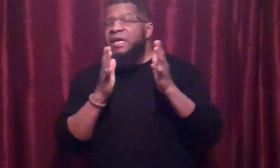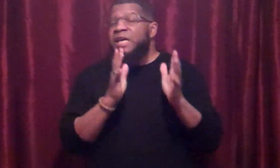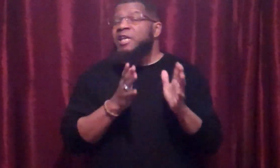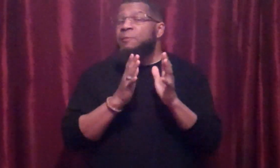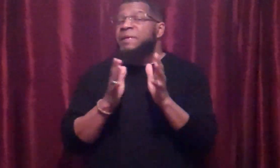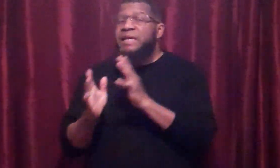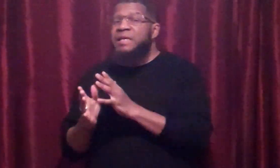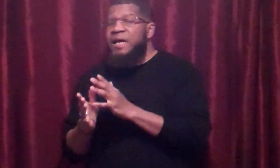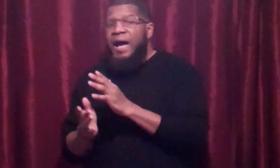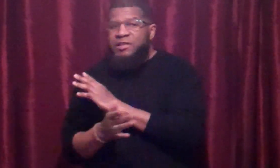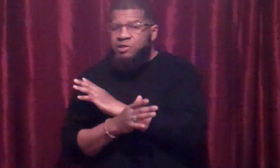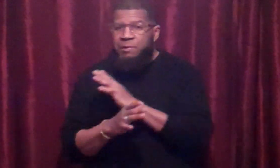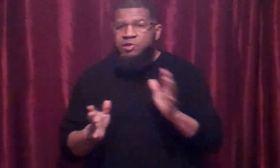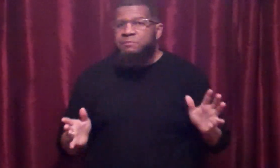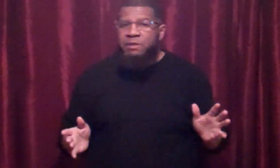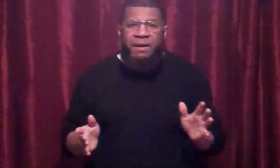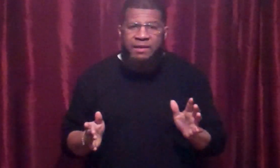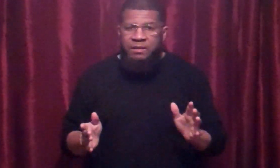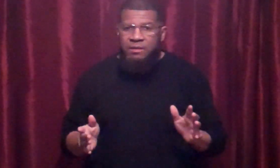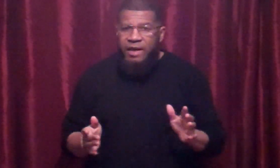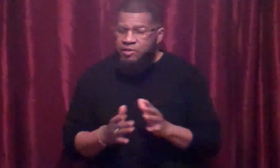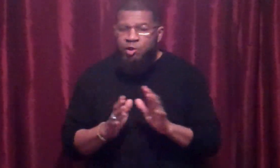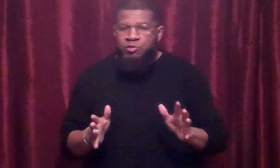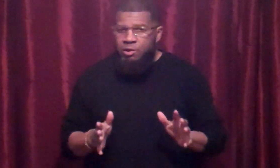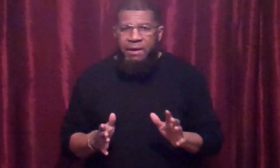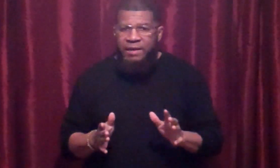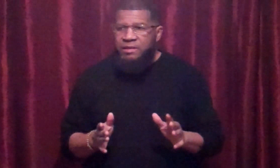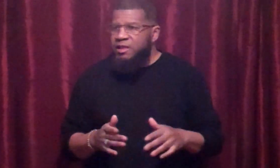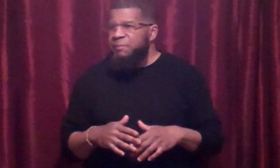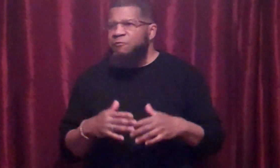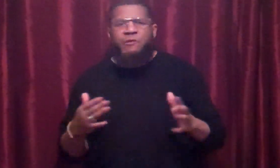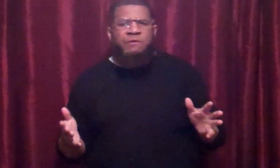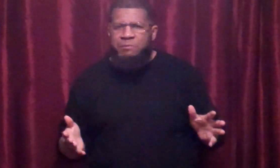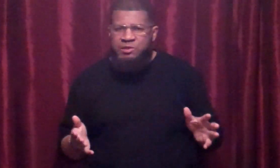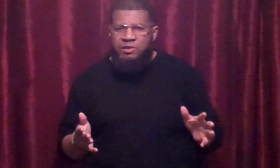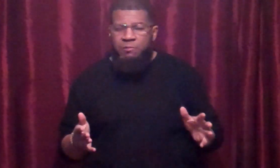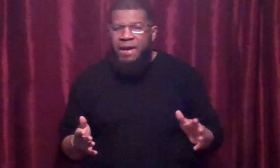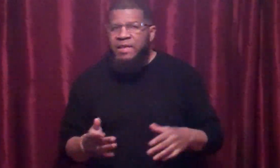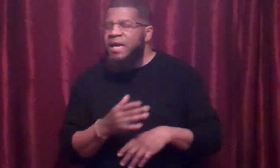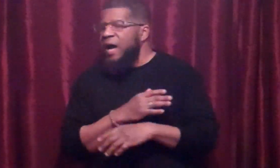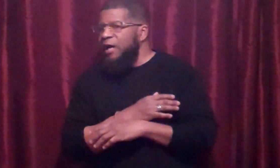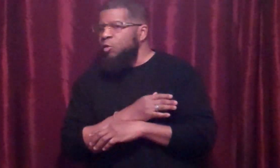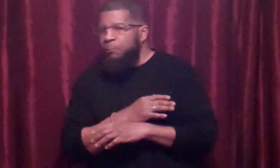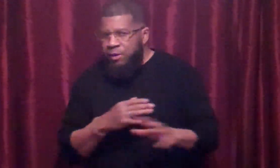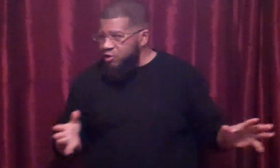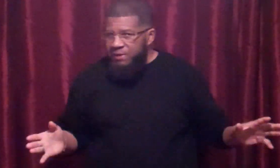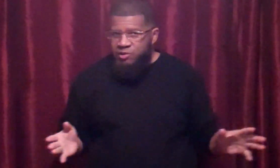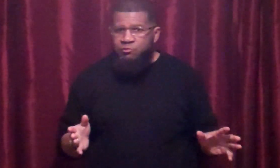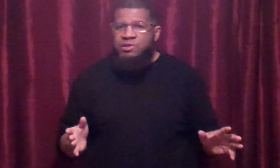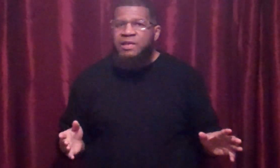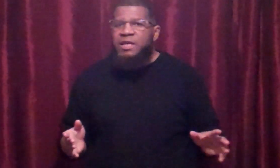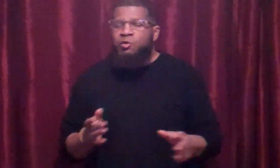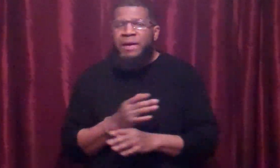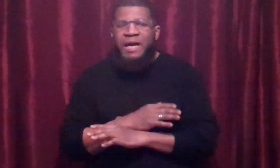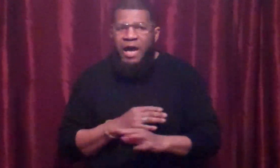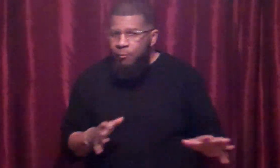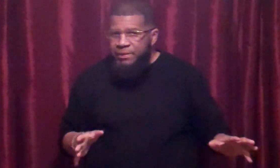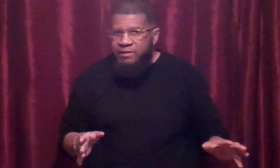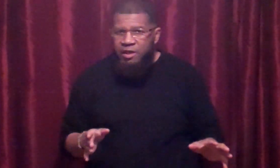In the beginning, I just punch them in the body. I just go to the body, and about 50% to the body. I don't punch my students in the head, no matter how big they